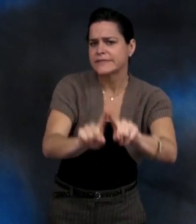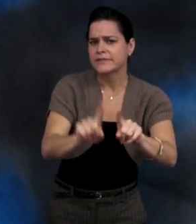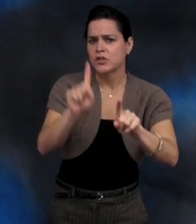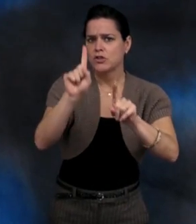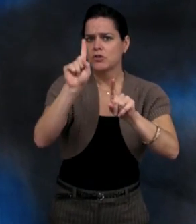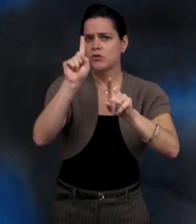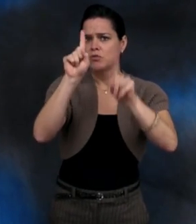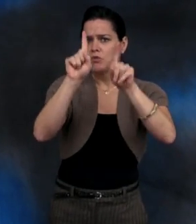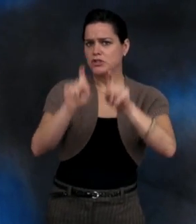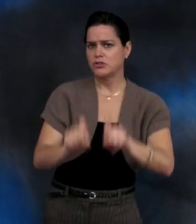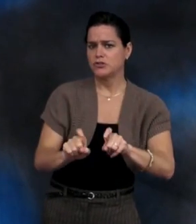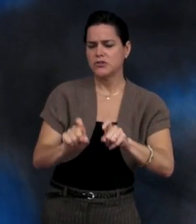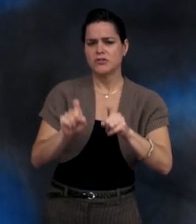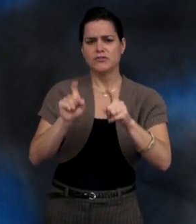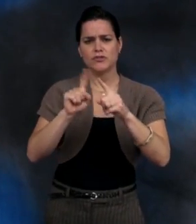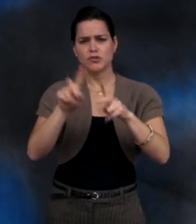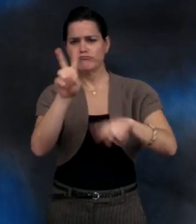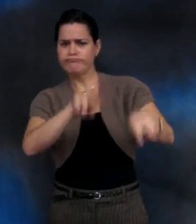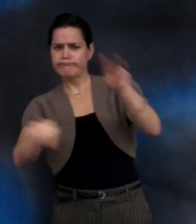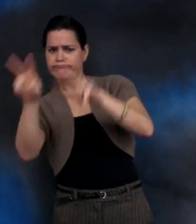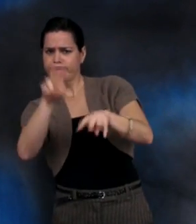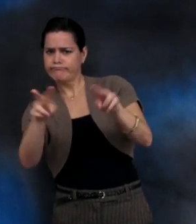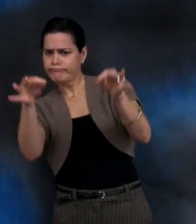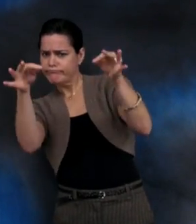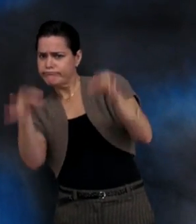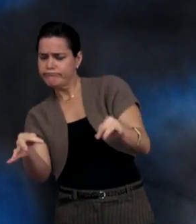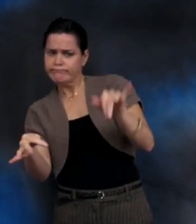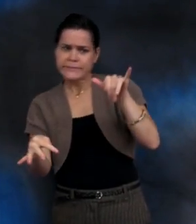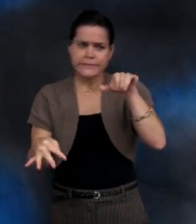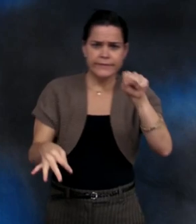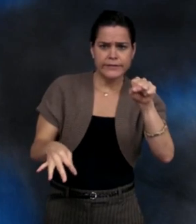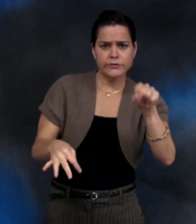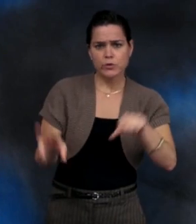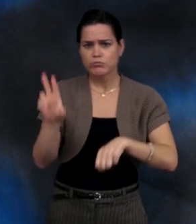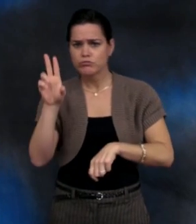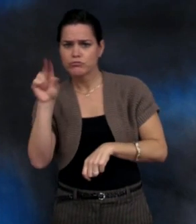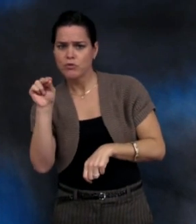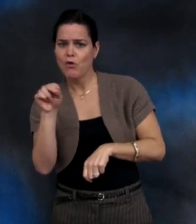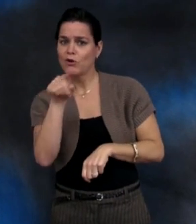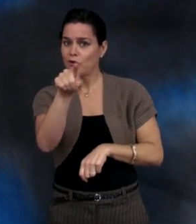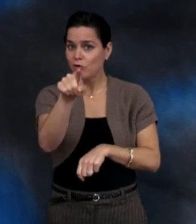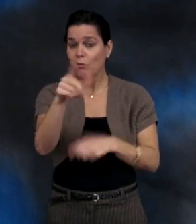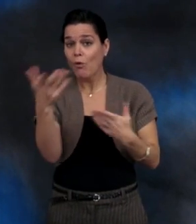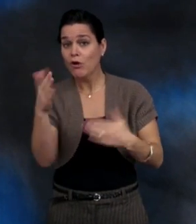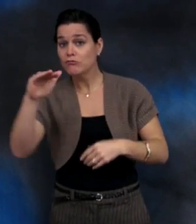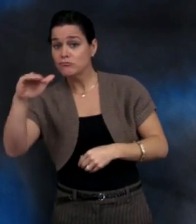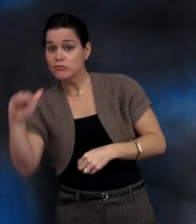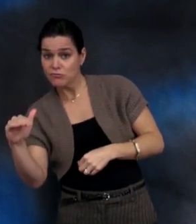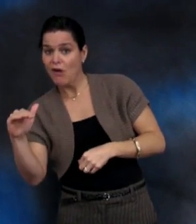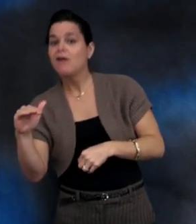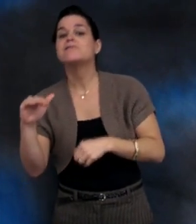They will ask you a series of questions to ensure that you are qualified to receive this vaccine.